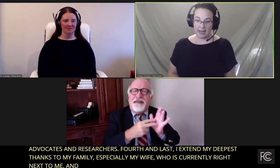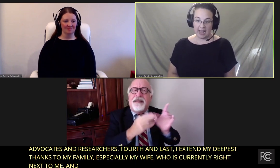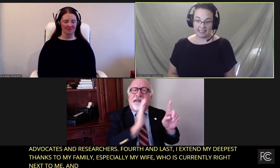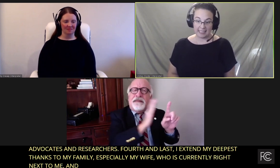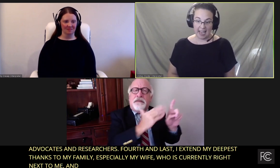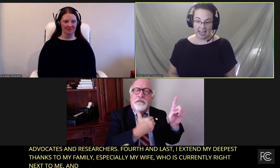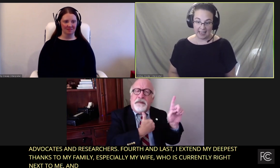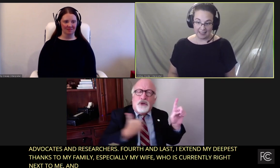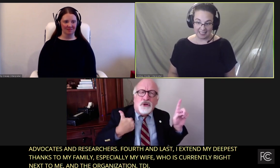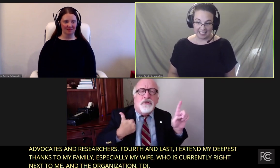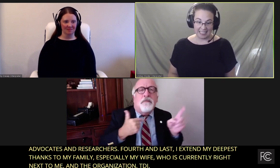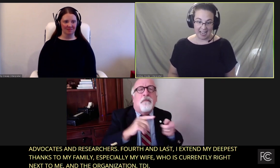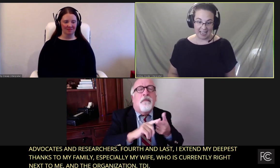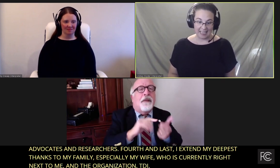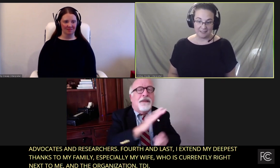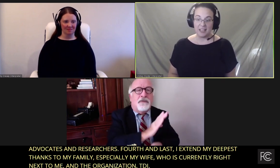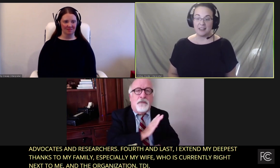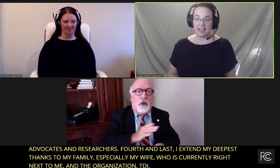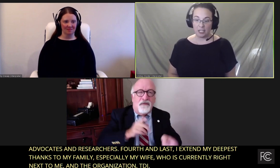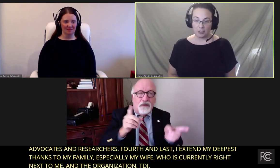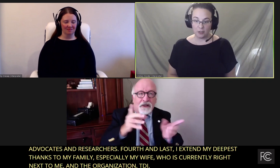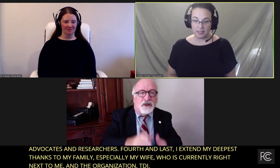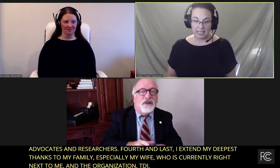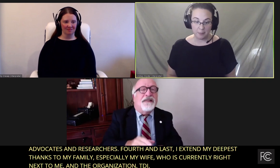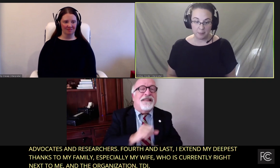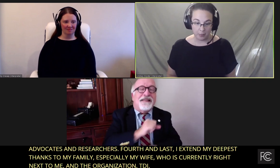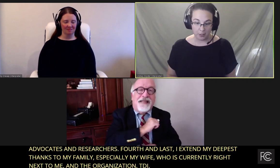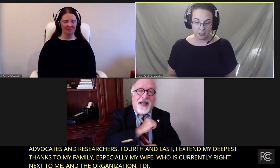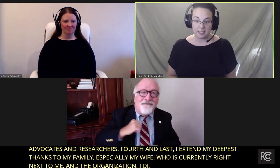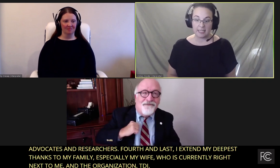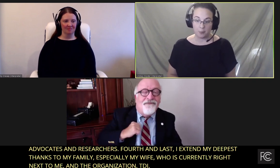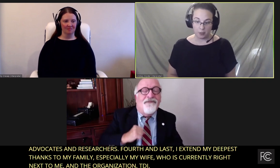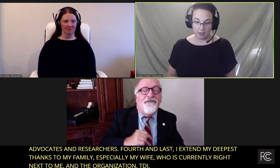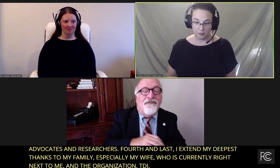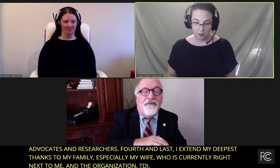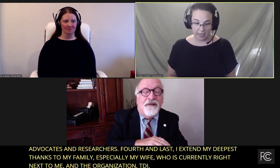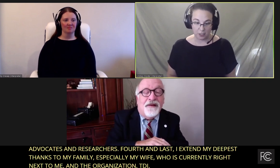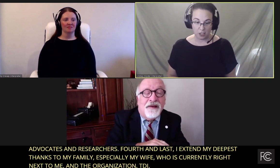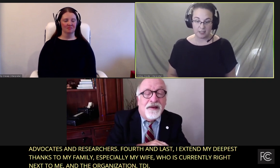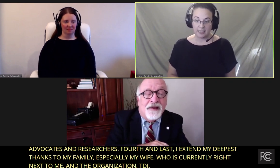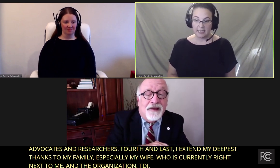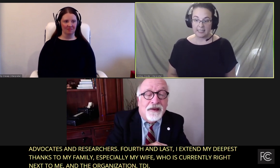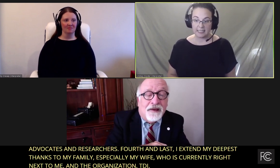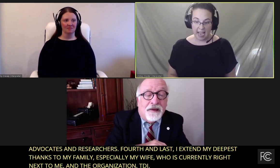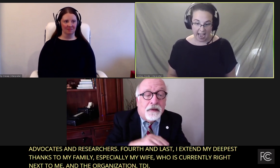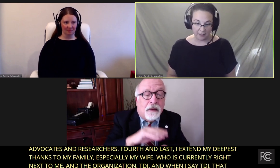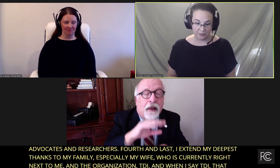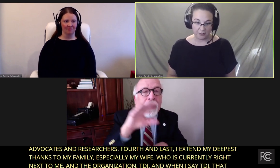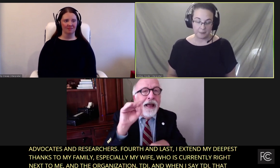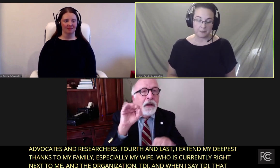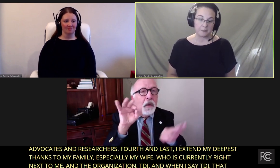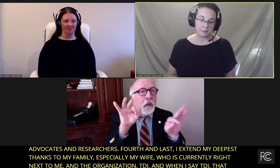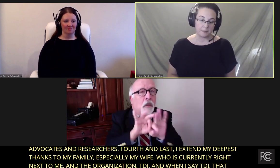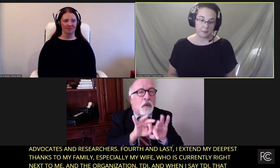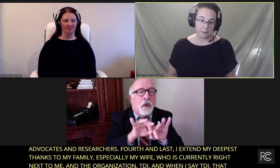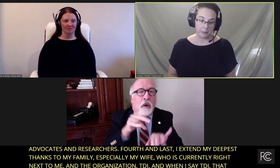And when I say TDI, that includes its members, its board of directors, staff.